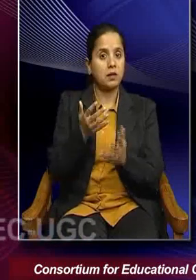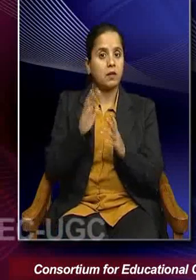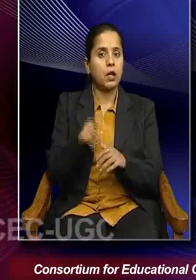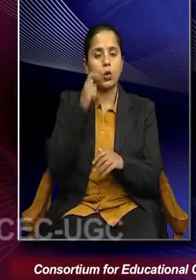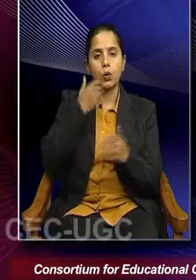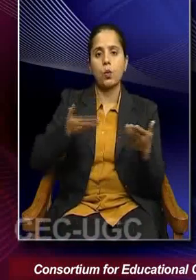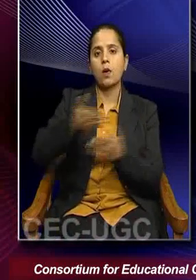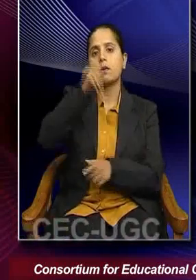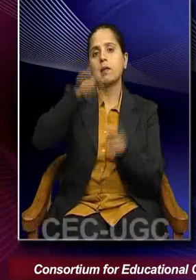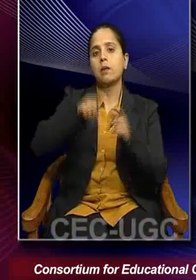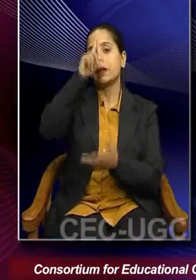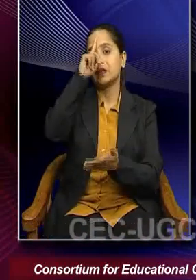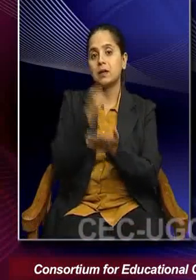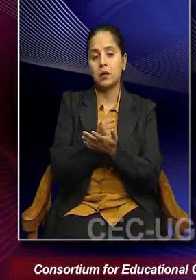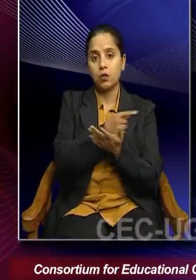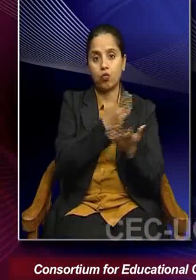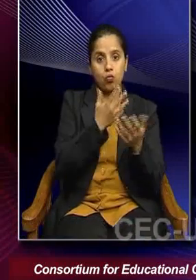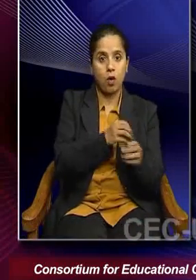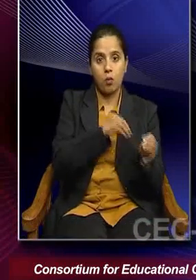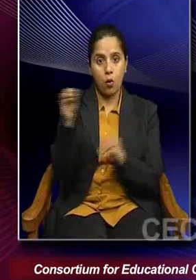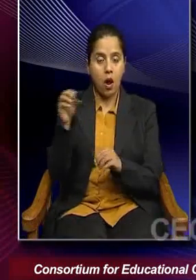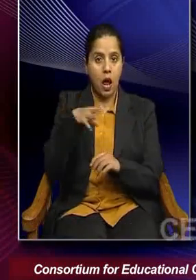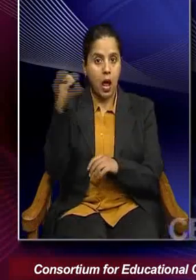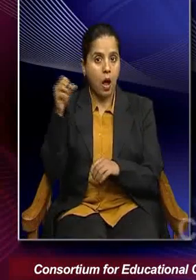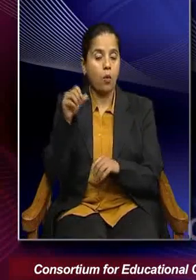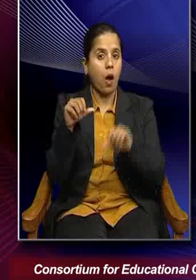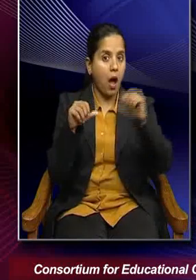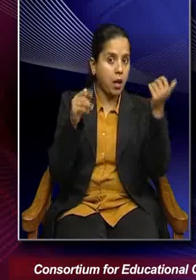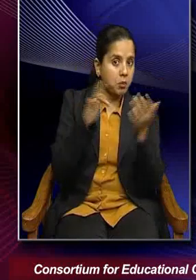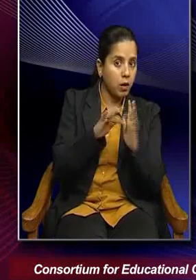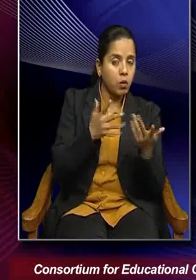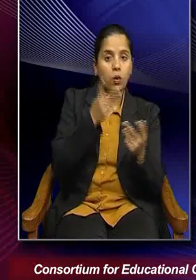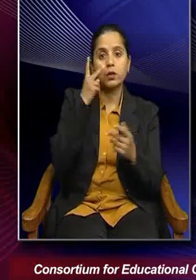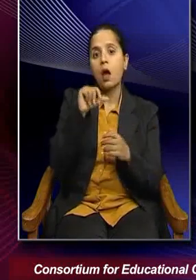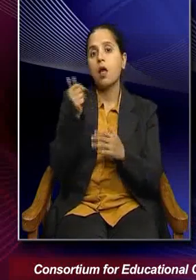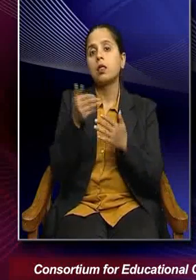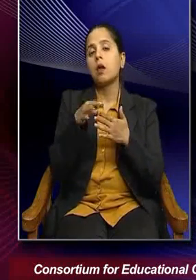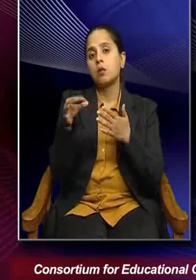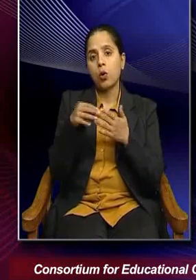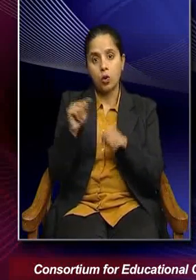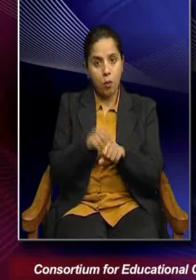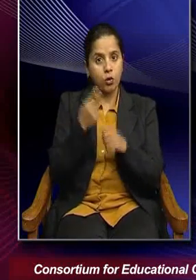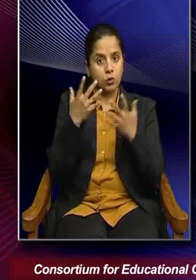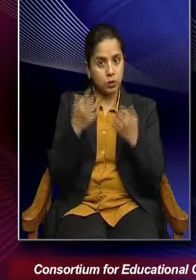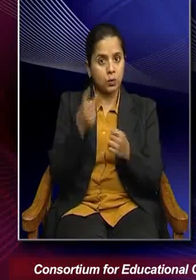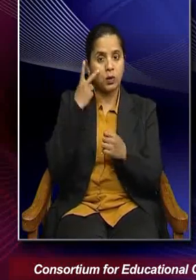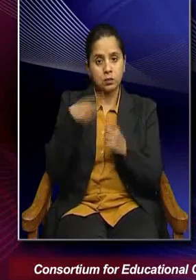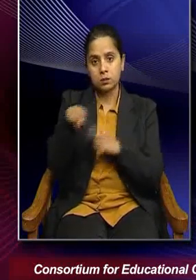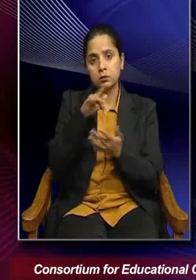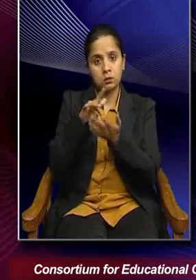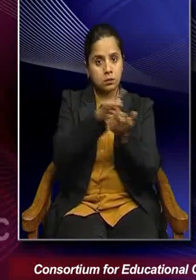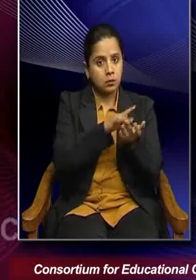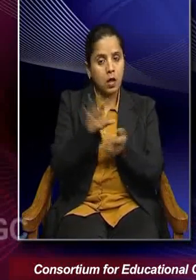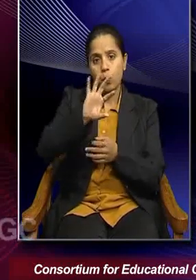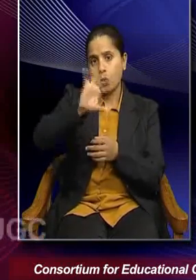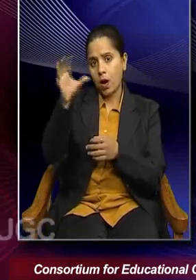population to decide whether they want to move out elsewhere and seek alternative opportunity in different region of the